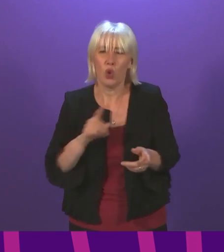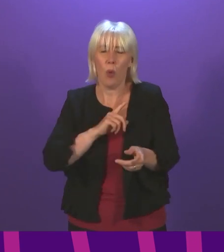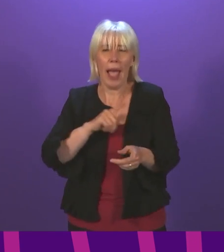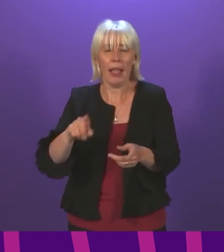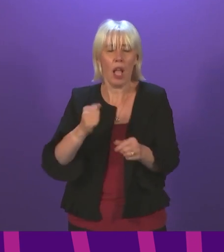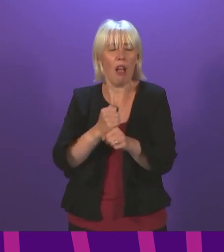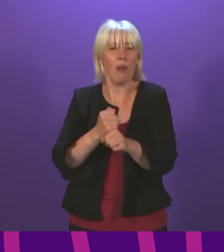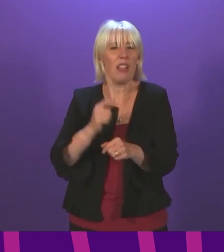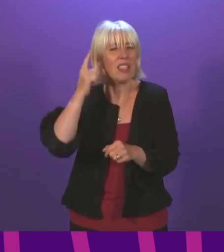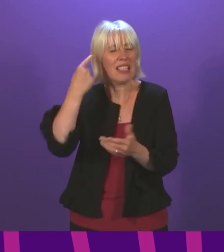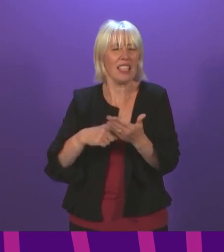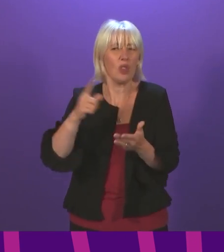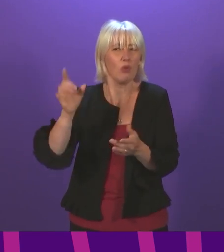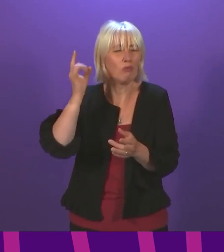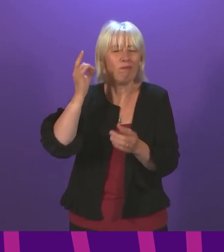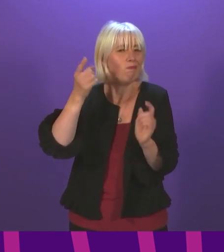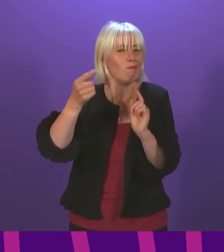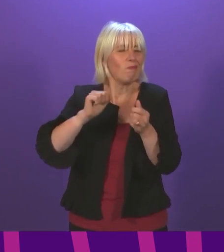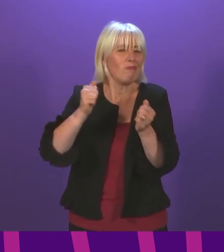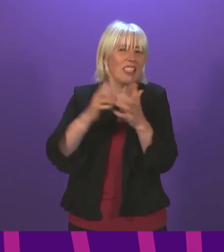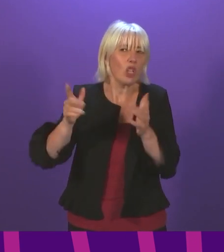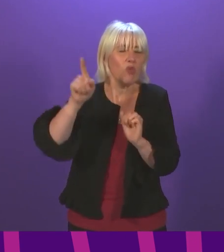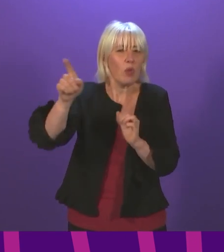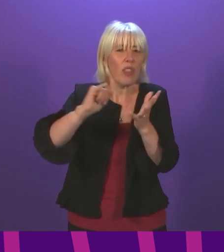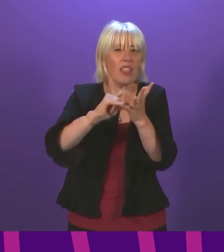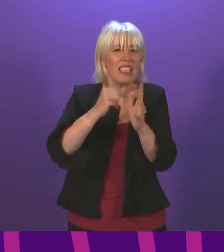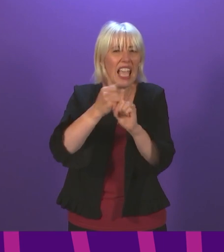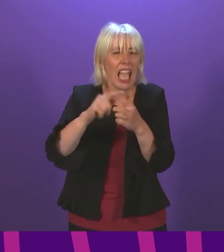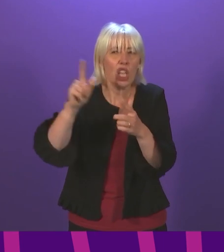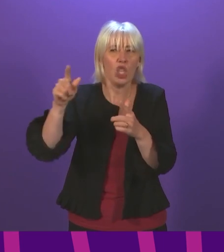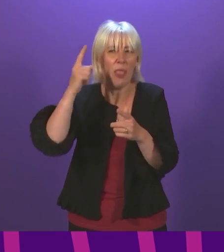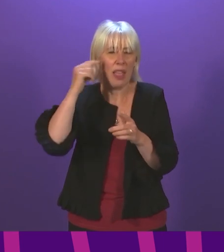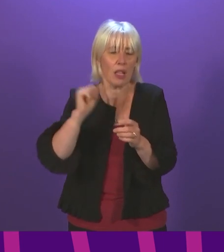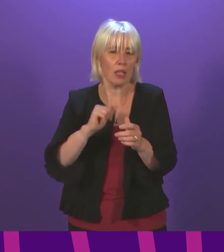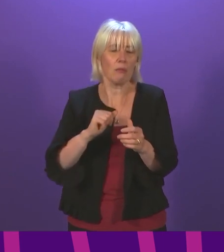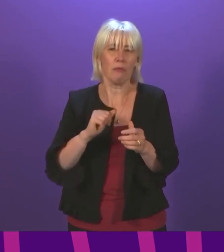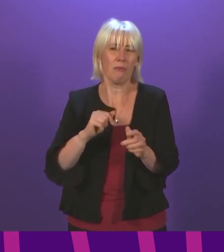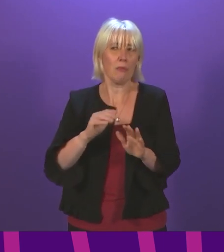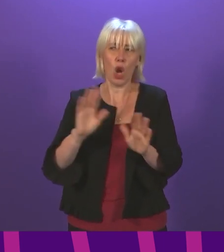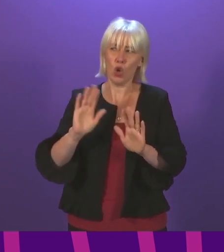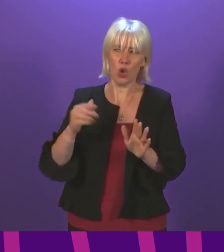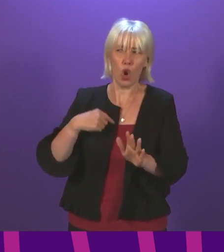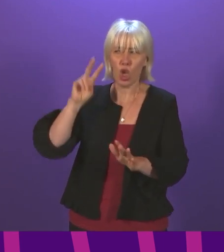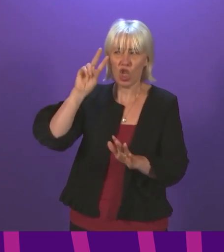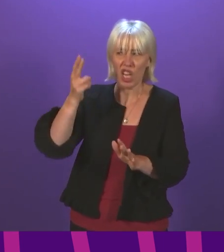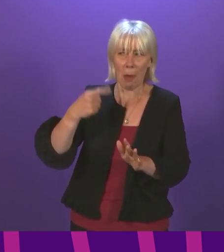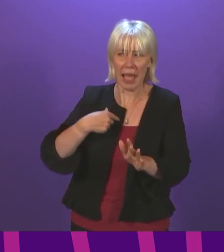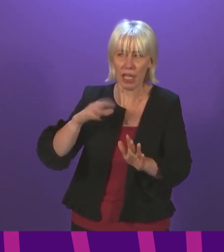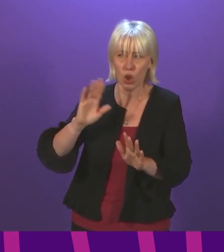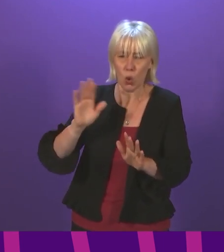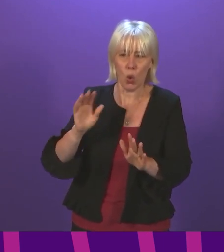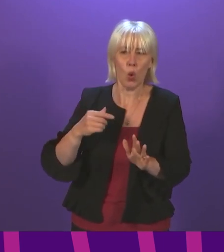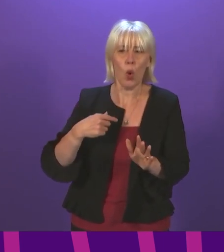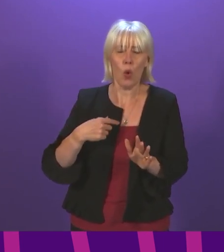and now back vaccine passports? First Minister. Firstly, I haven't changed my mind. I've said to this parliament